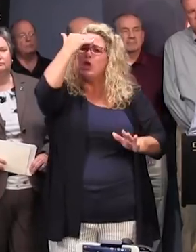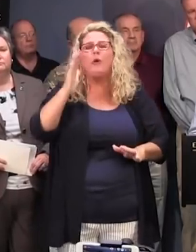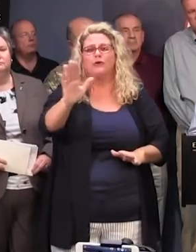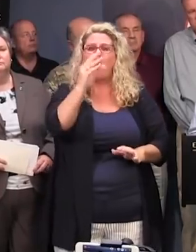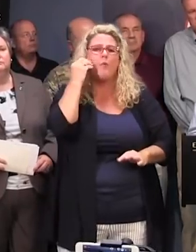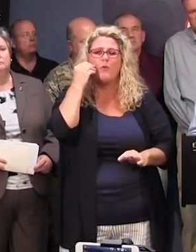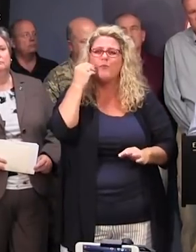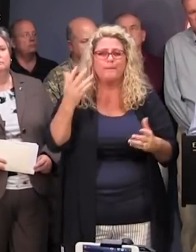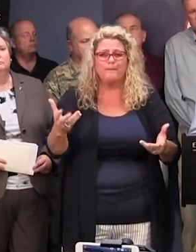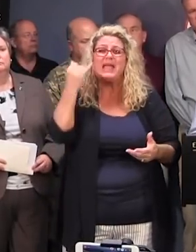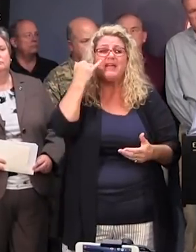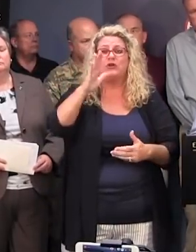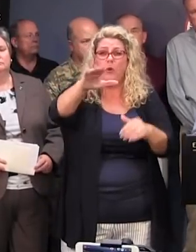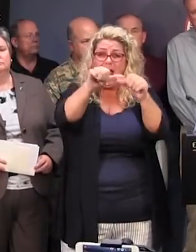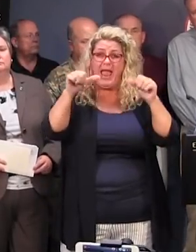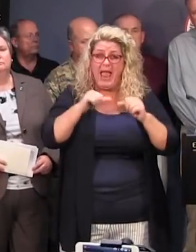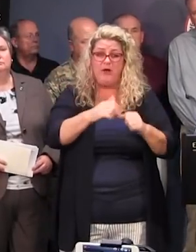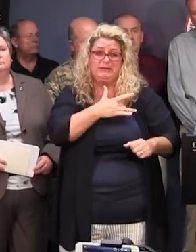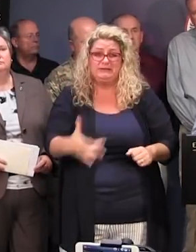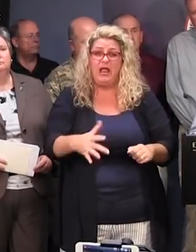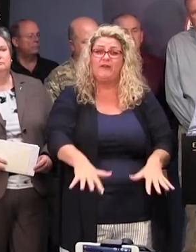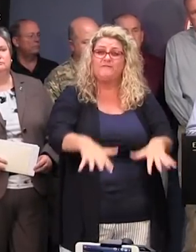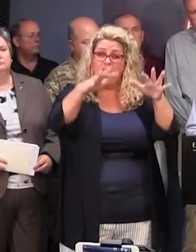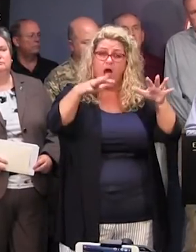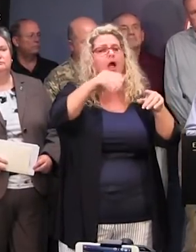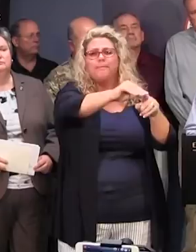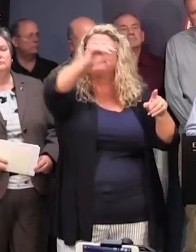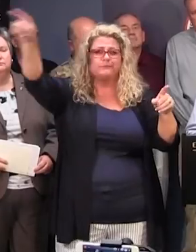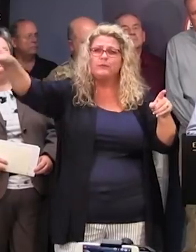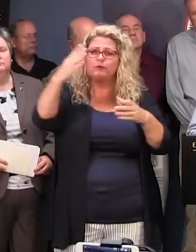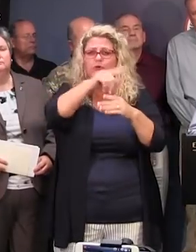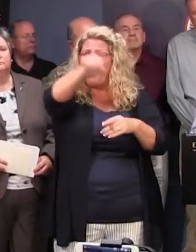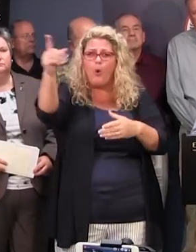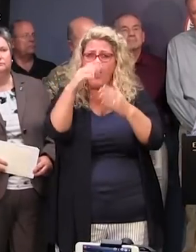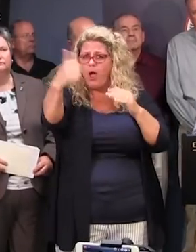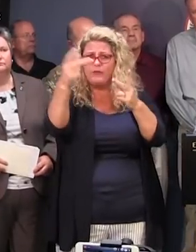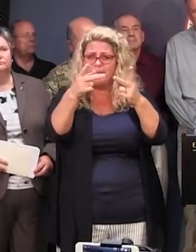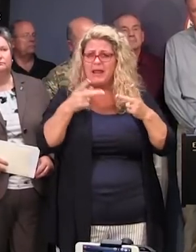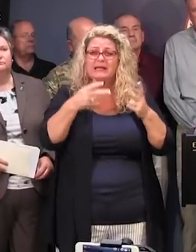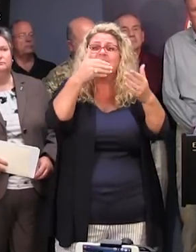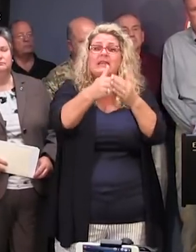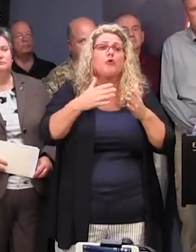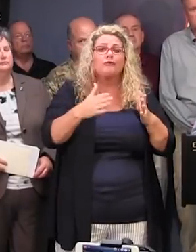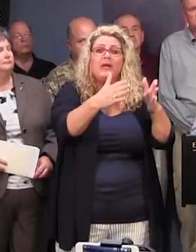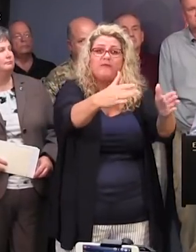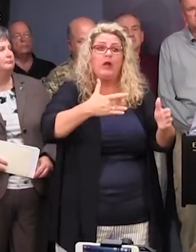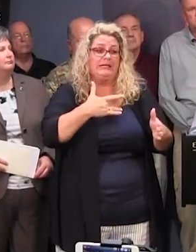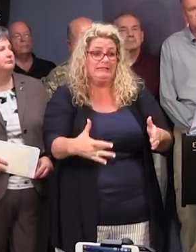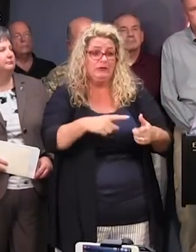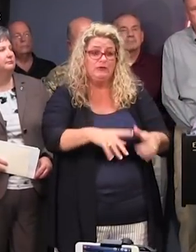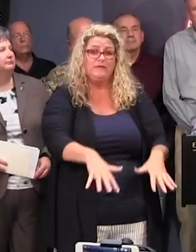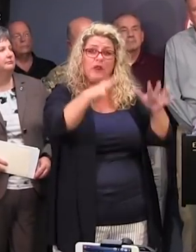If you're in a flood-prone location, be aware of that and move to a higher location. If you live along a river that could flood, you know, have a course of action to take to get to